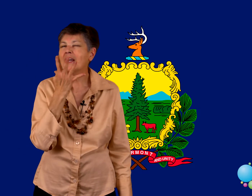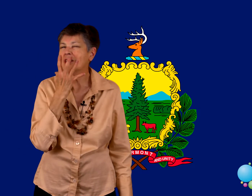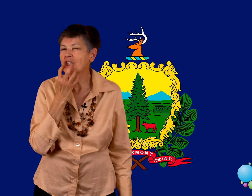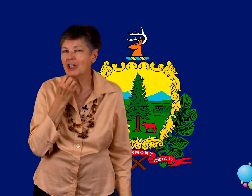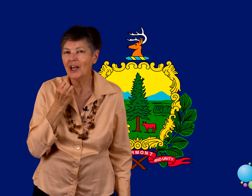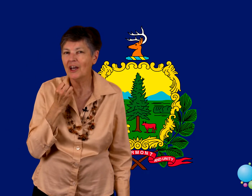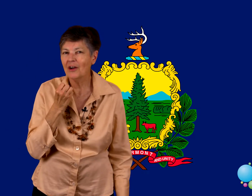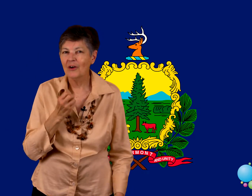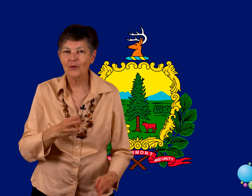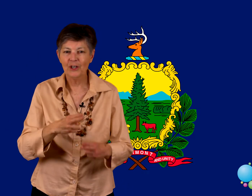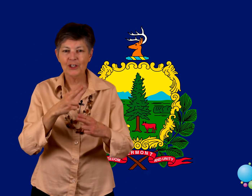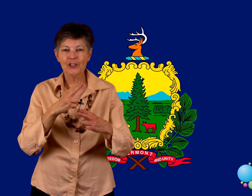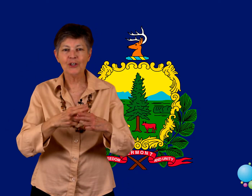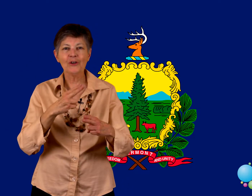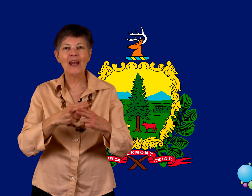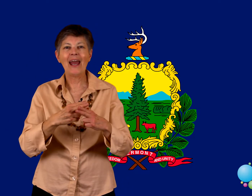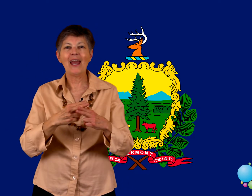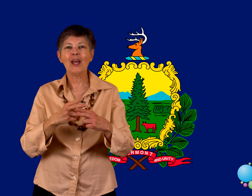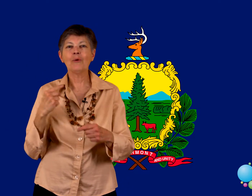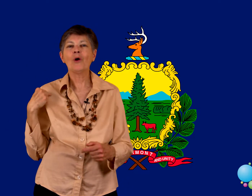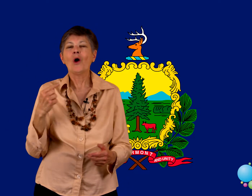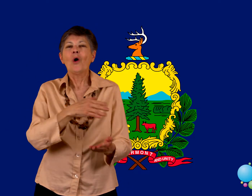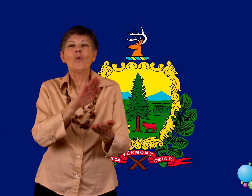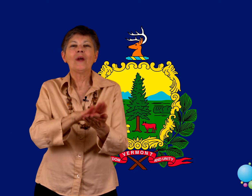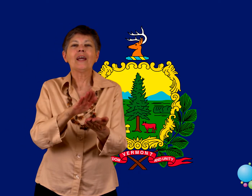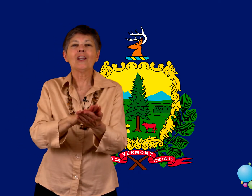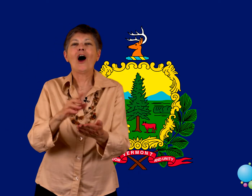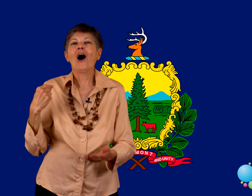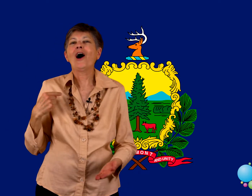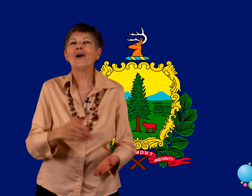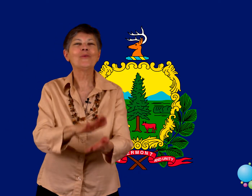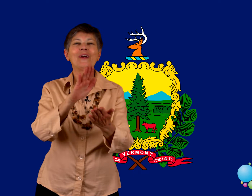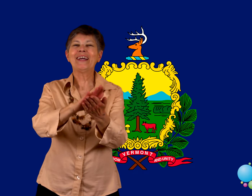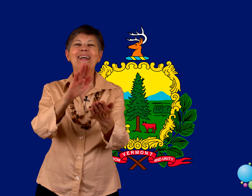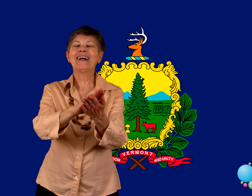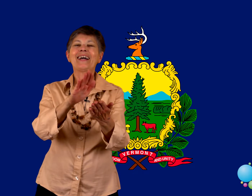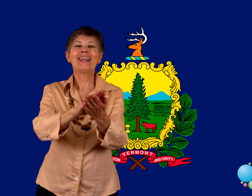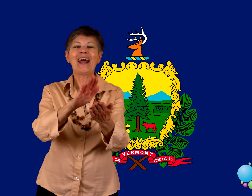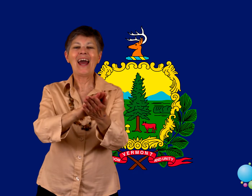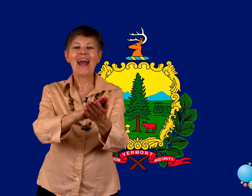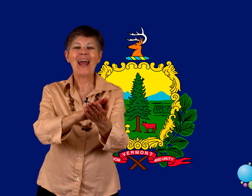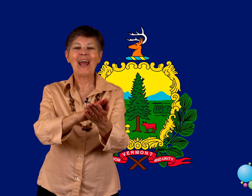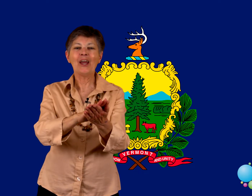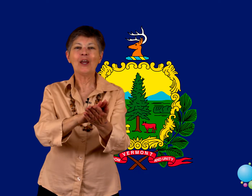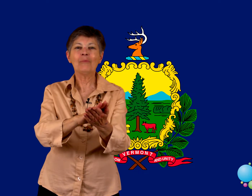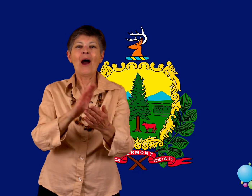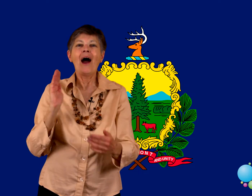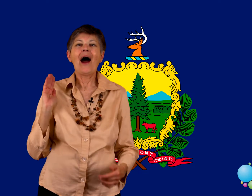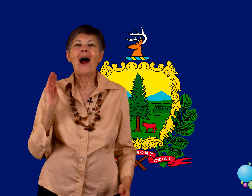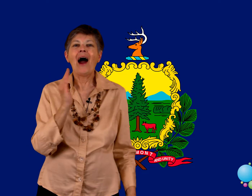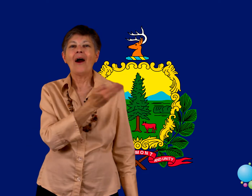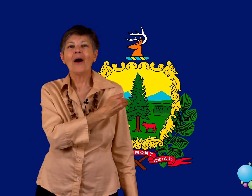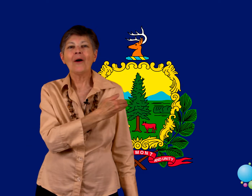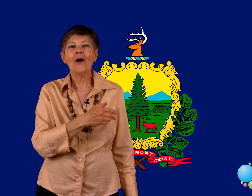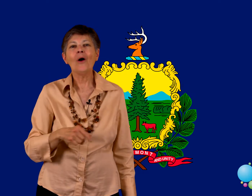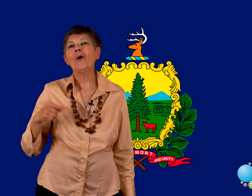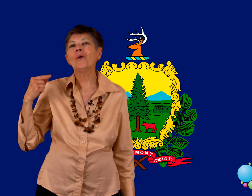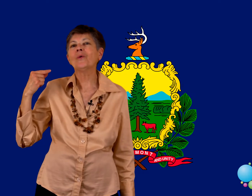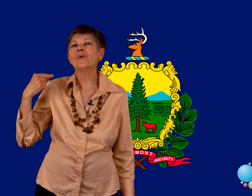cherish. Your name. We laud. We acclaim. Our own green